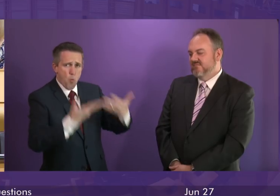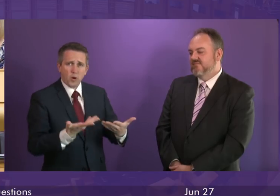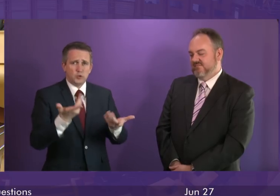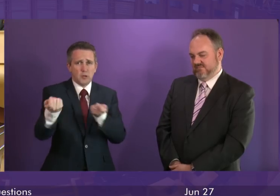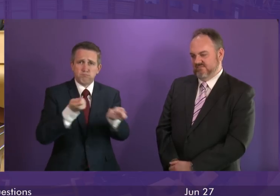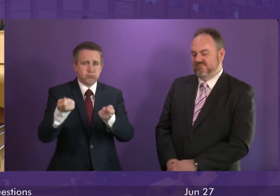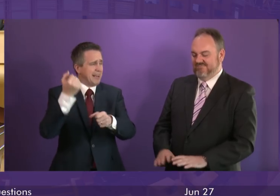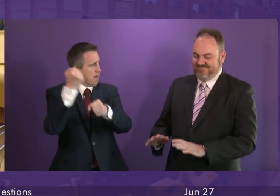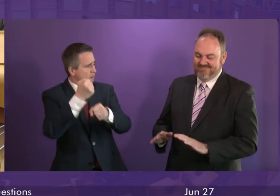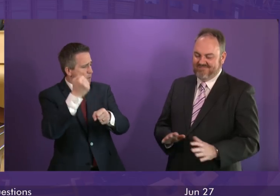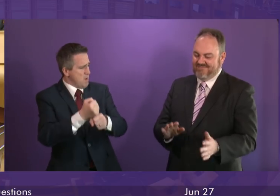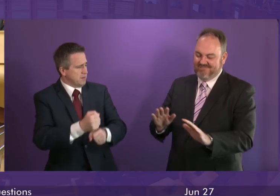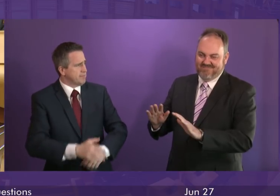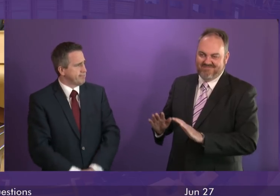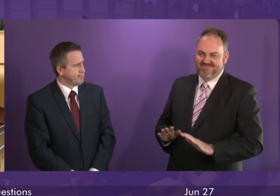on these benches.